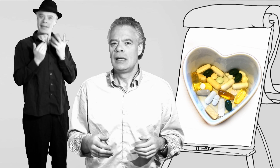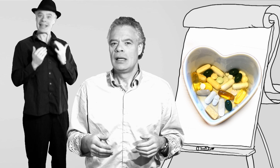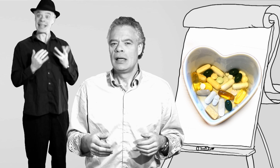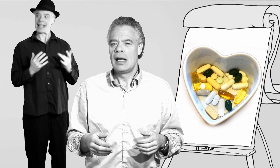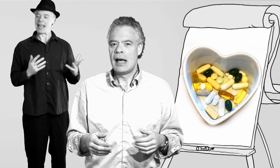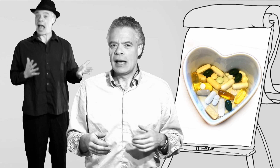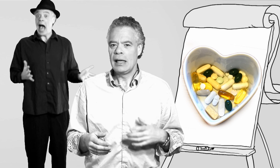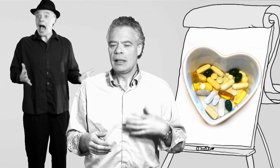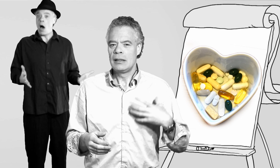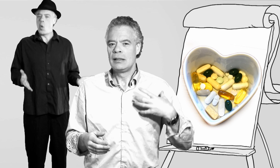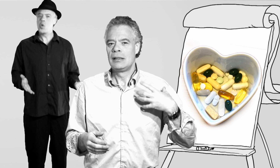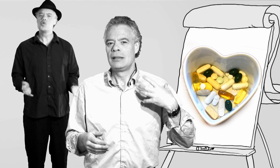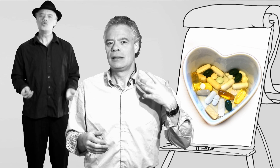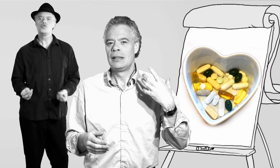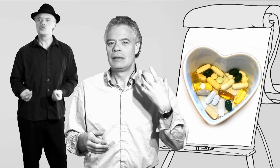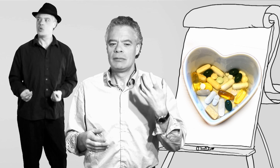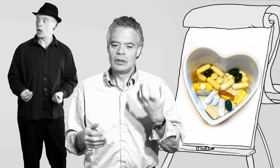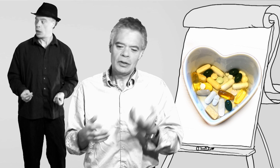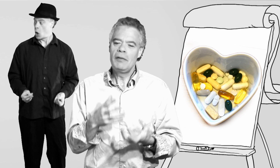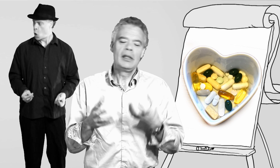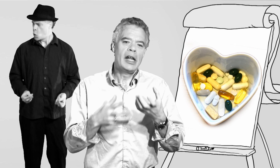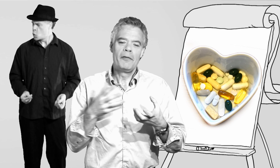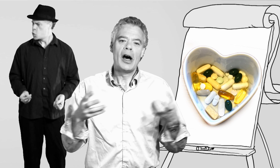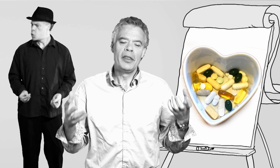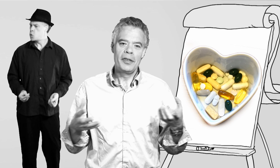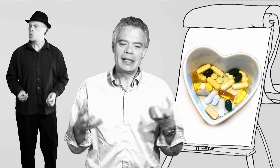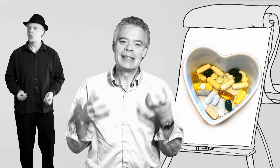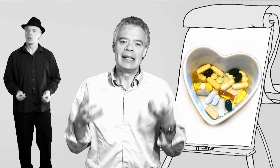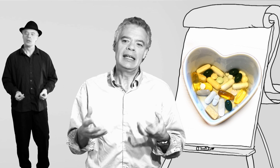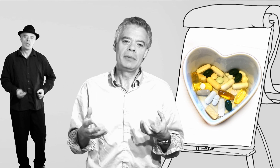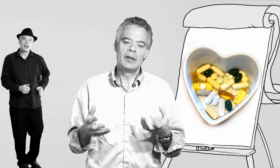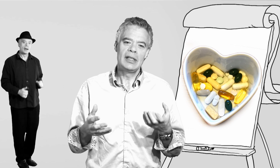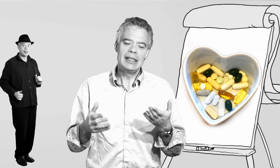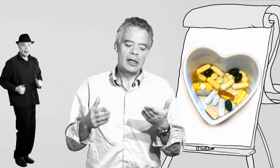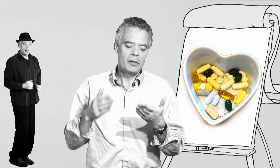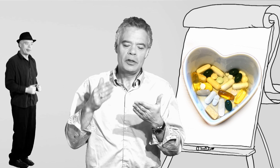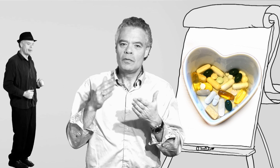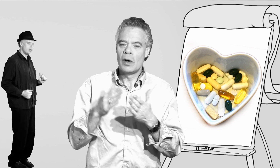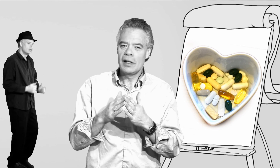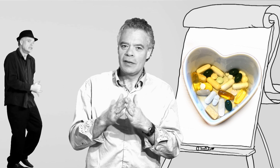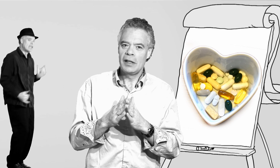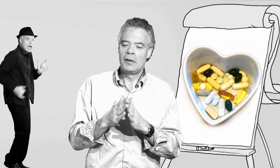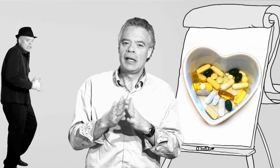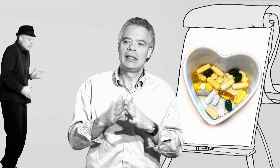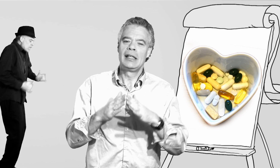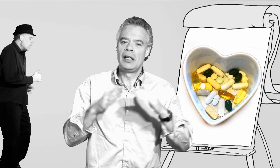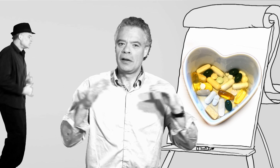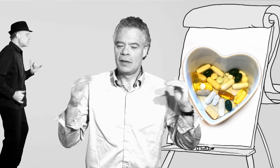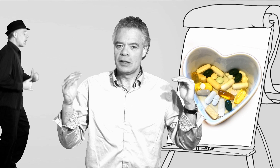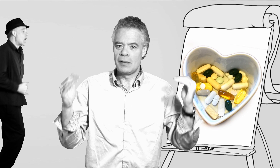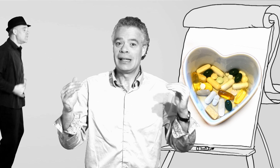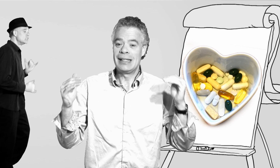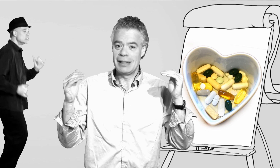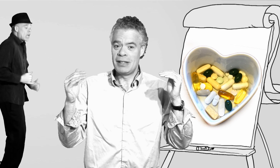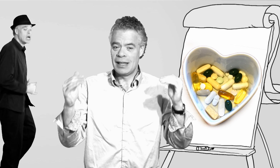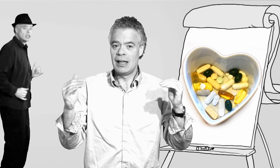I, together with a lot of other things I did, because I did not only do one thing right, I did a lot of